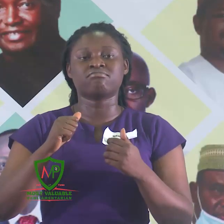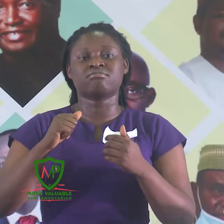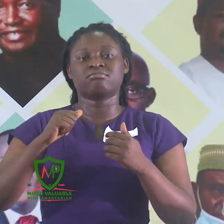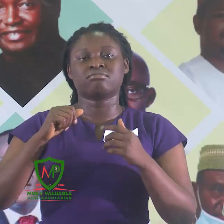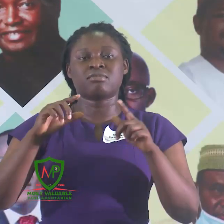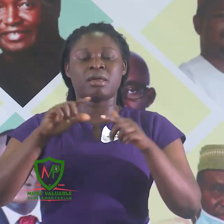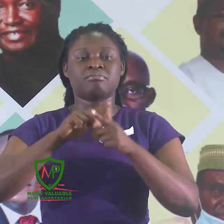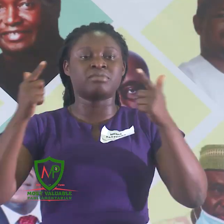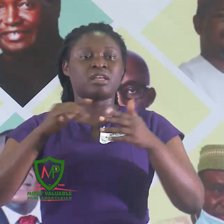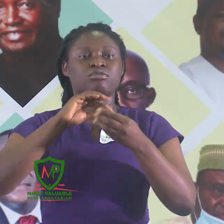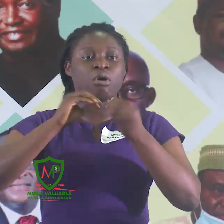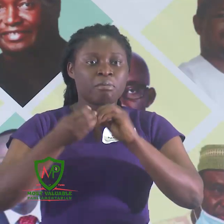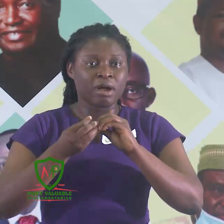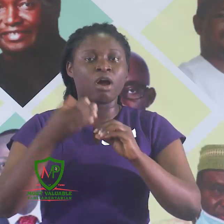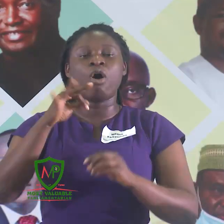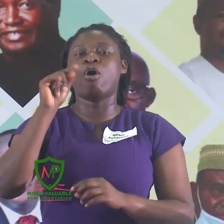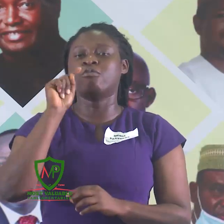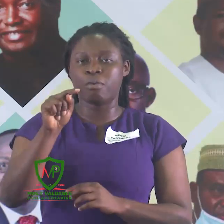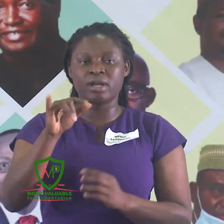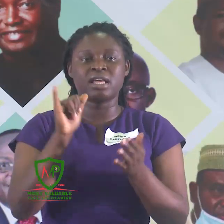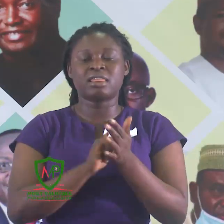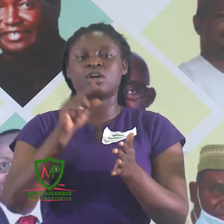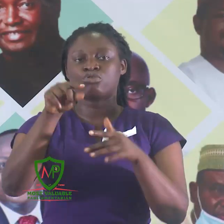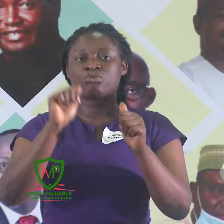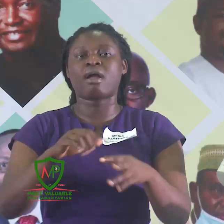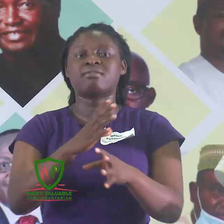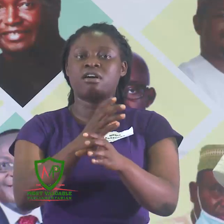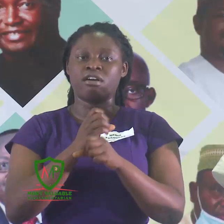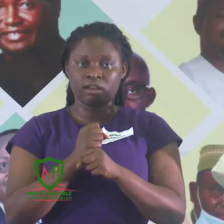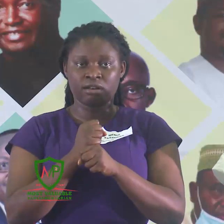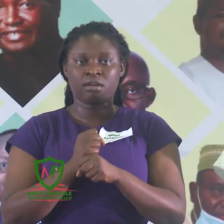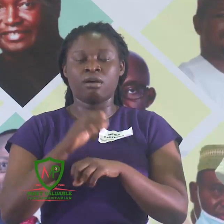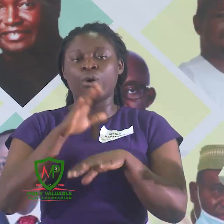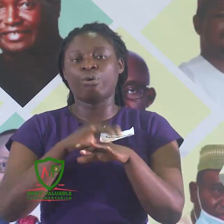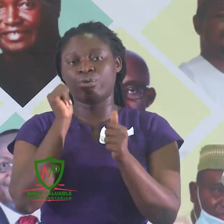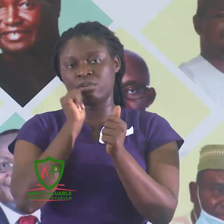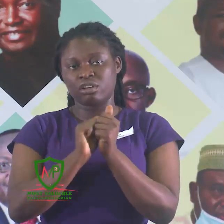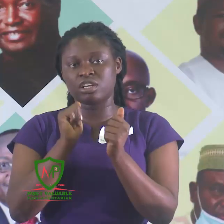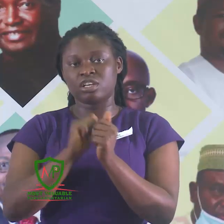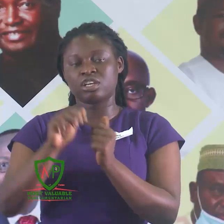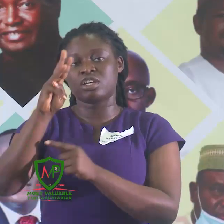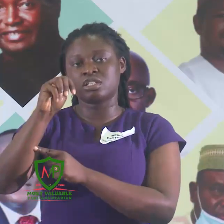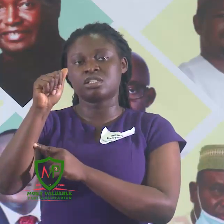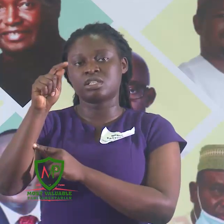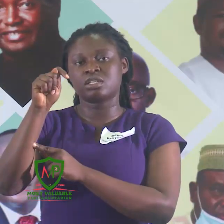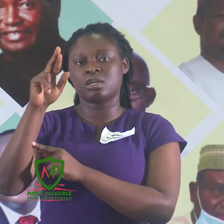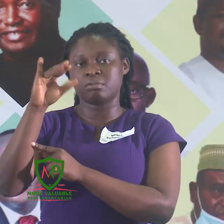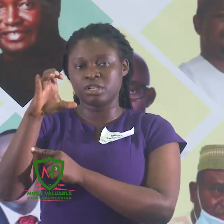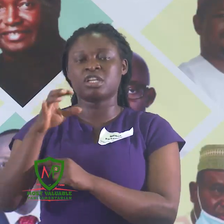of points that you can earn on each metric. So if you